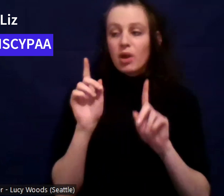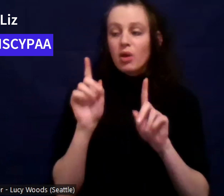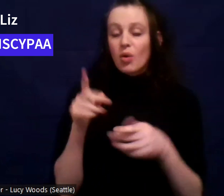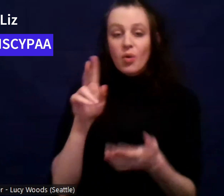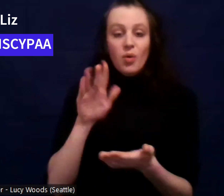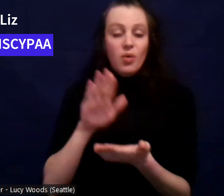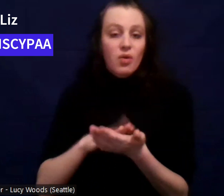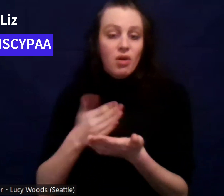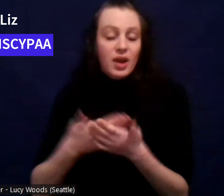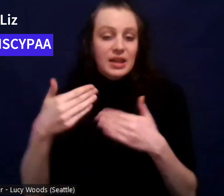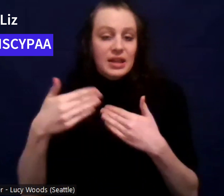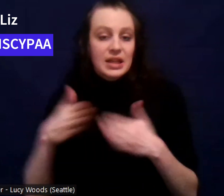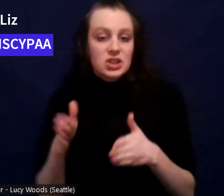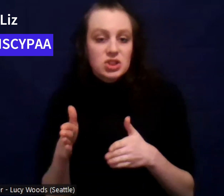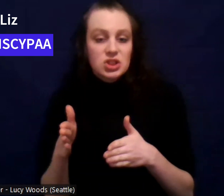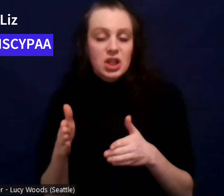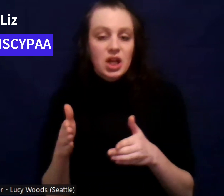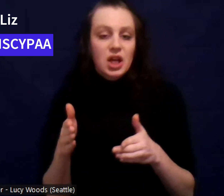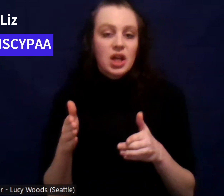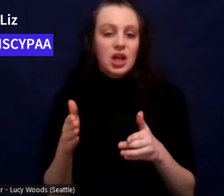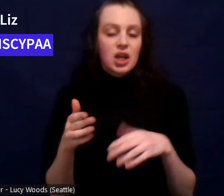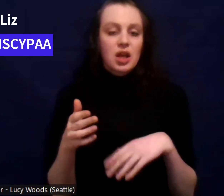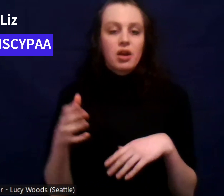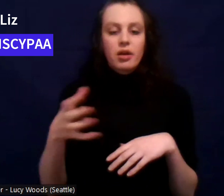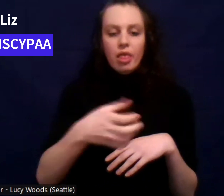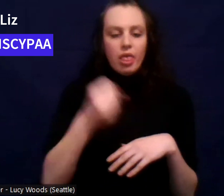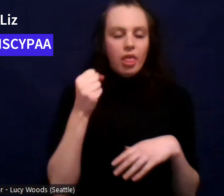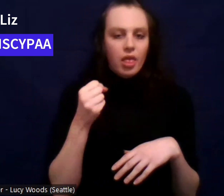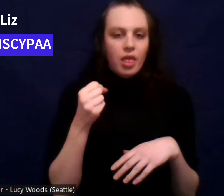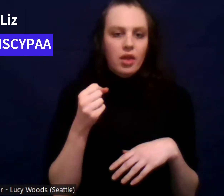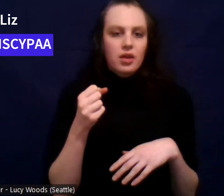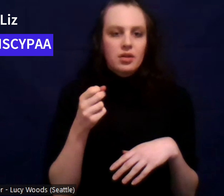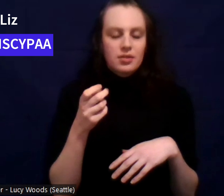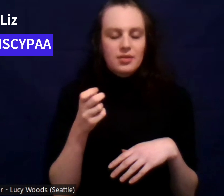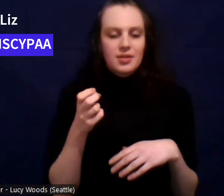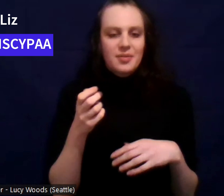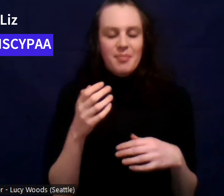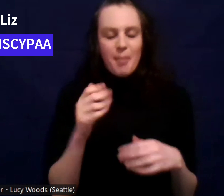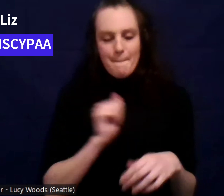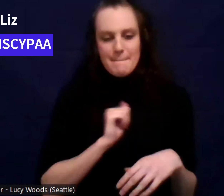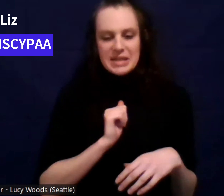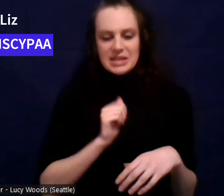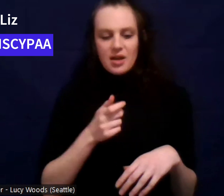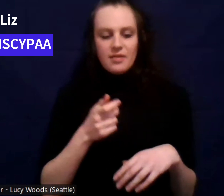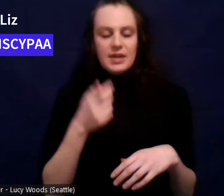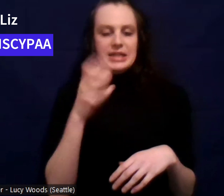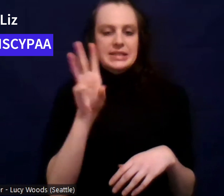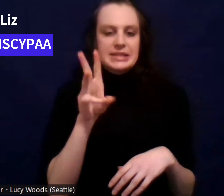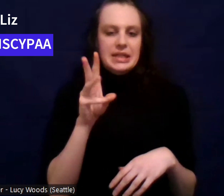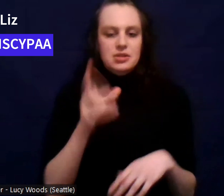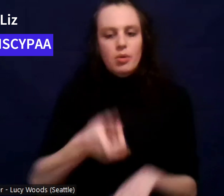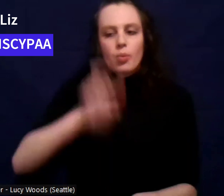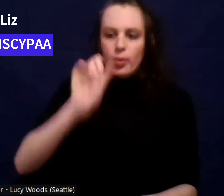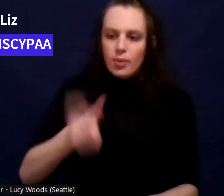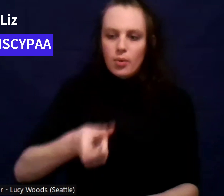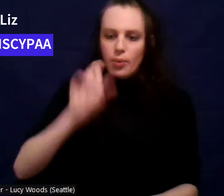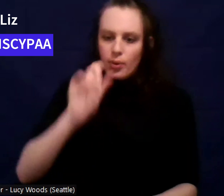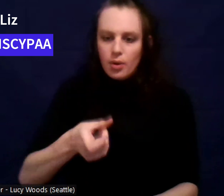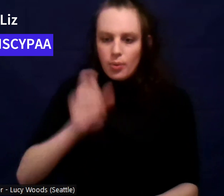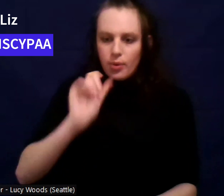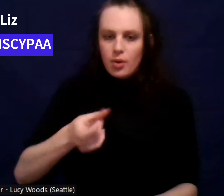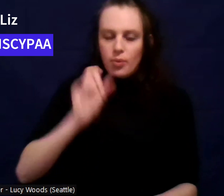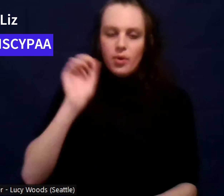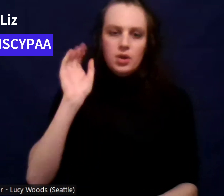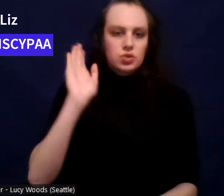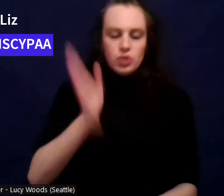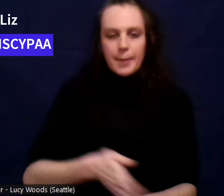handle with me and like had six shots in a row, didn't chase them. Um, so, I mean,